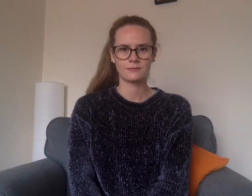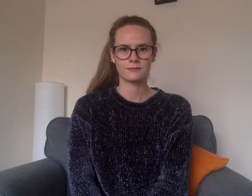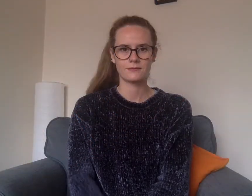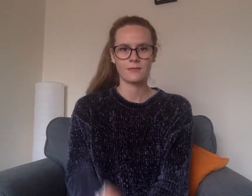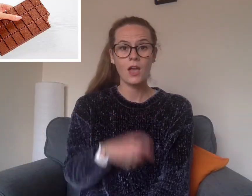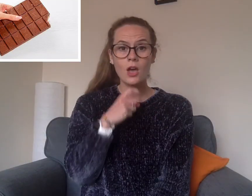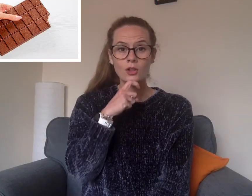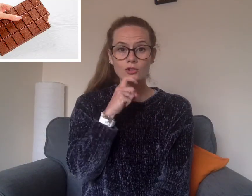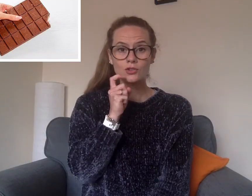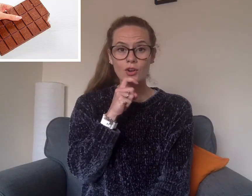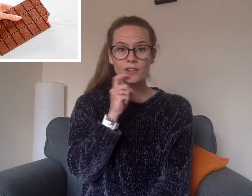Chocolate.